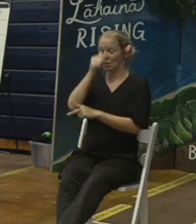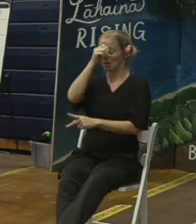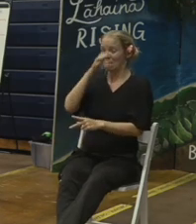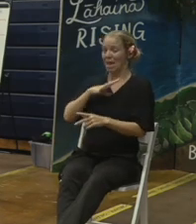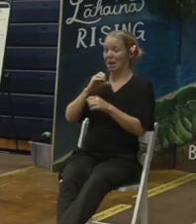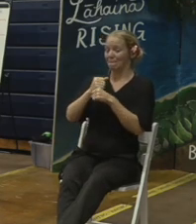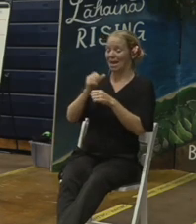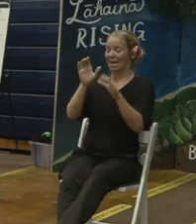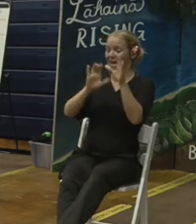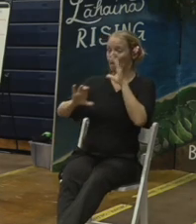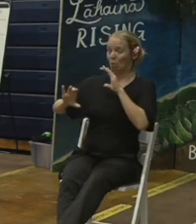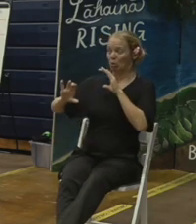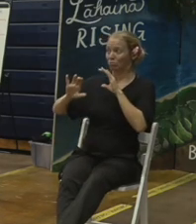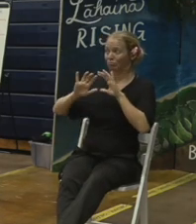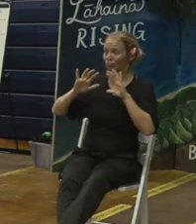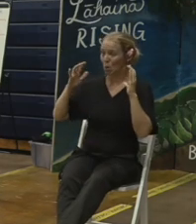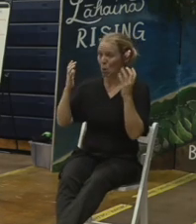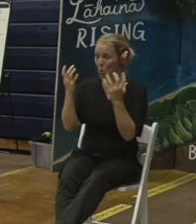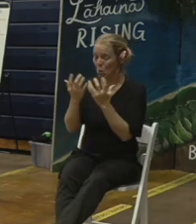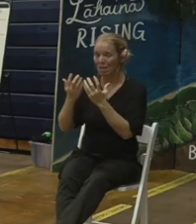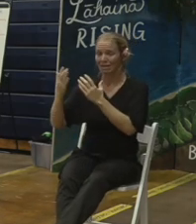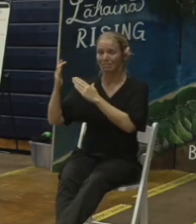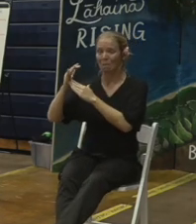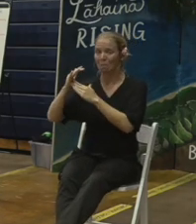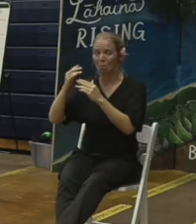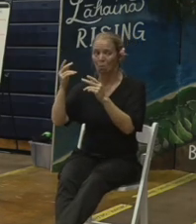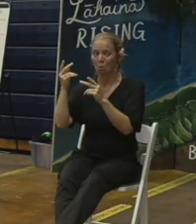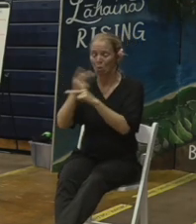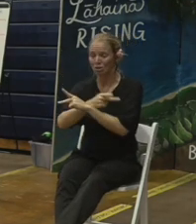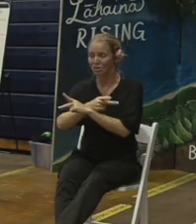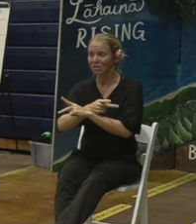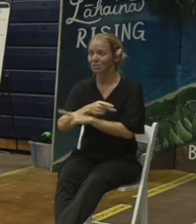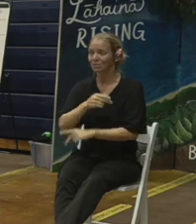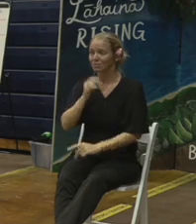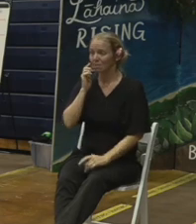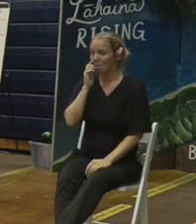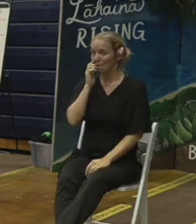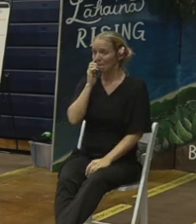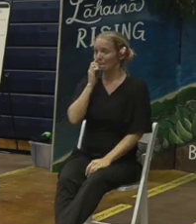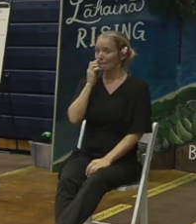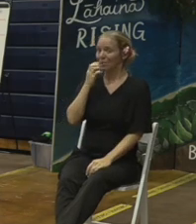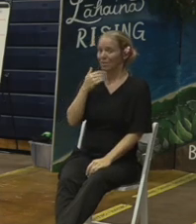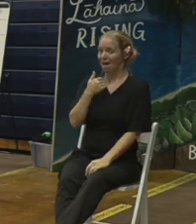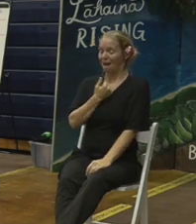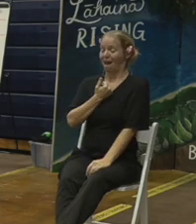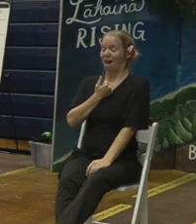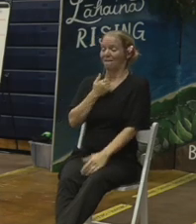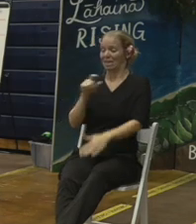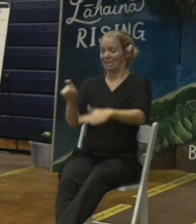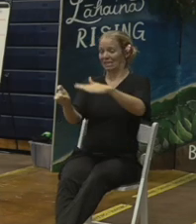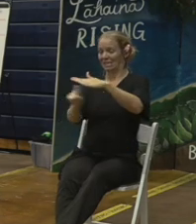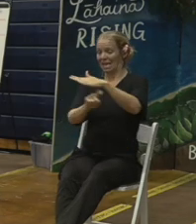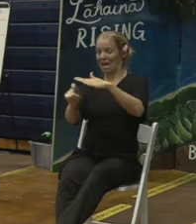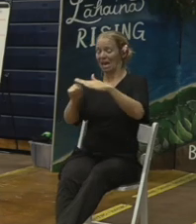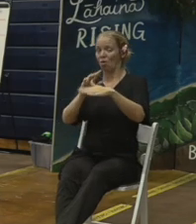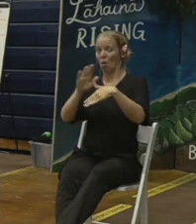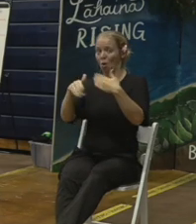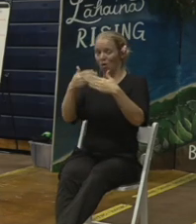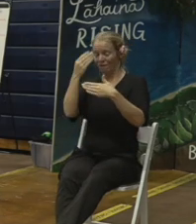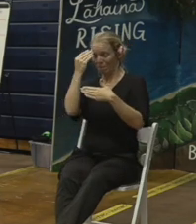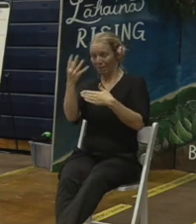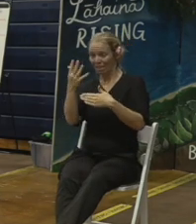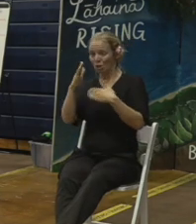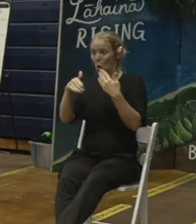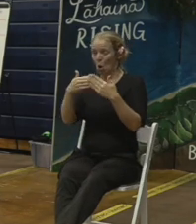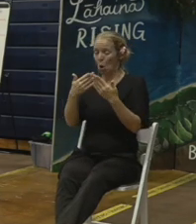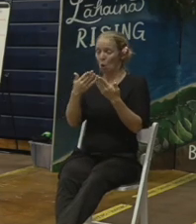we can show you all the sources I have a scan that you guys can get from me where all of our sources all of our information is at hand